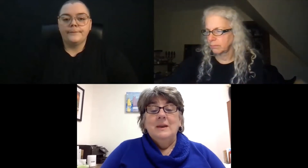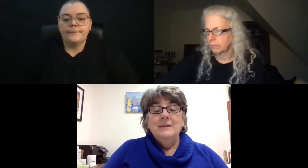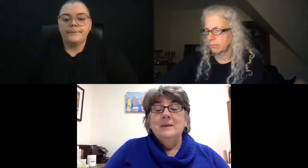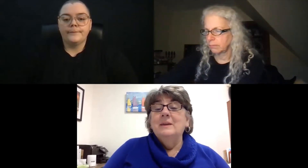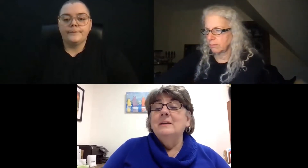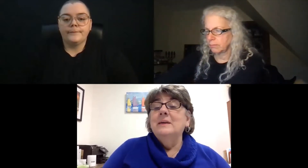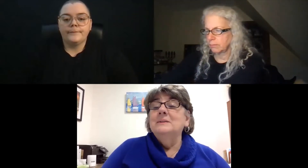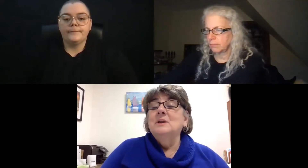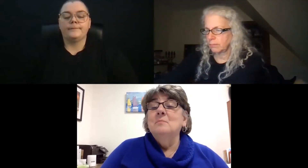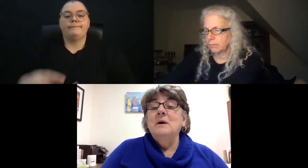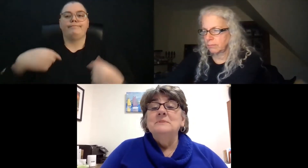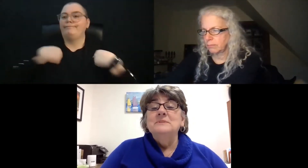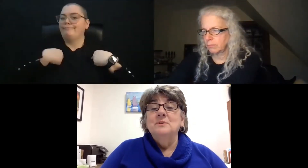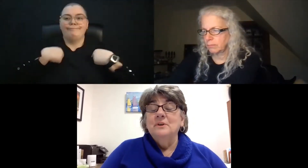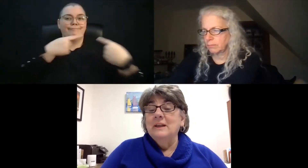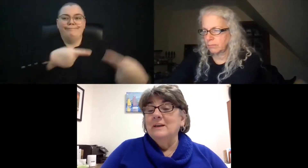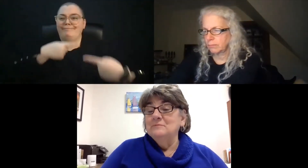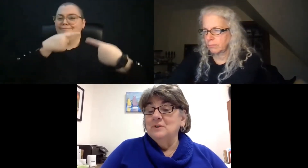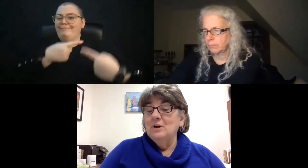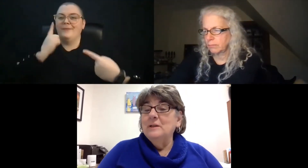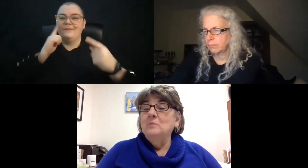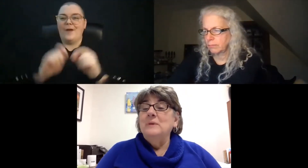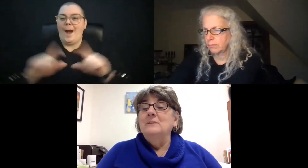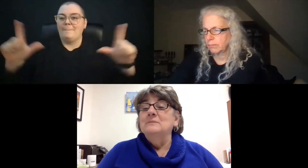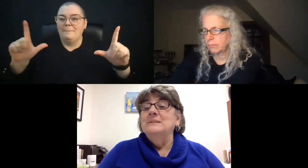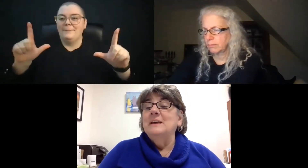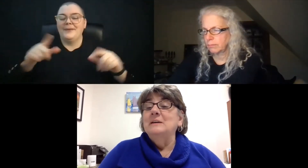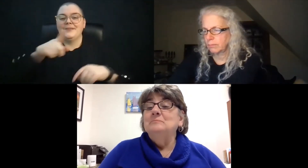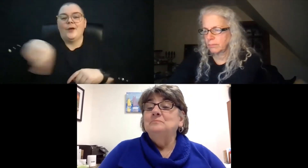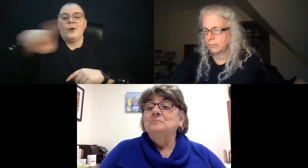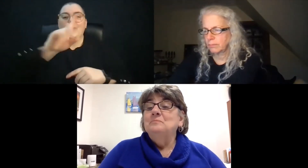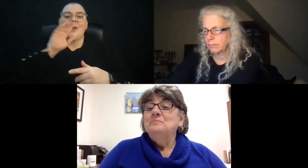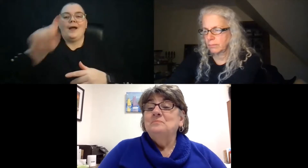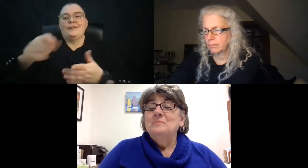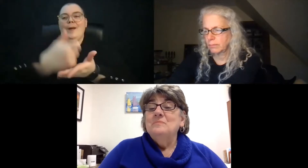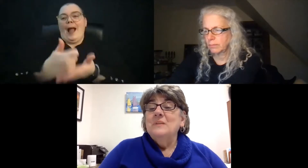And I cannot get it to come up, so you're going to have to all help me out today.